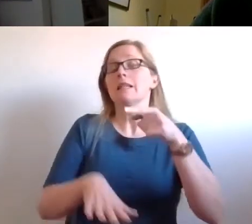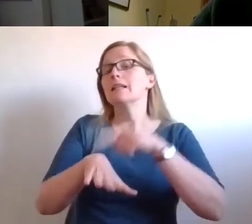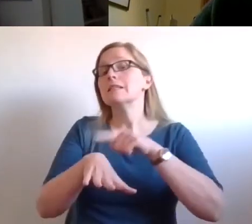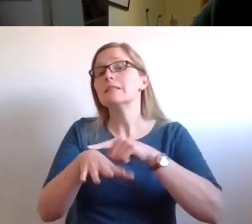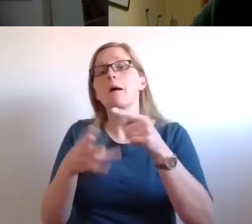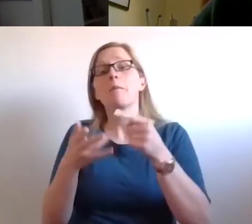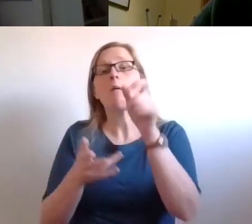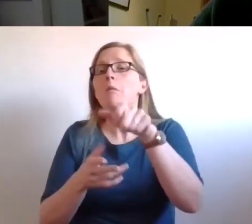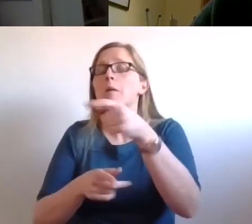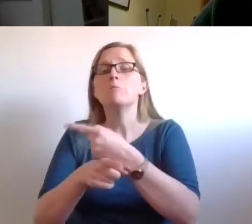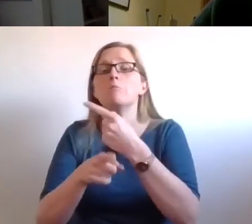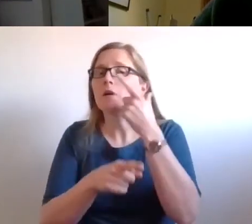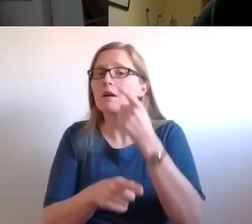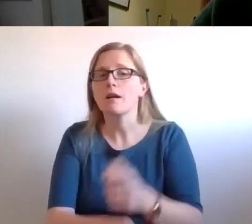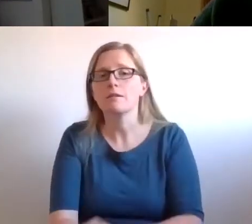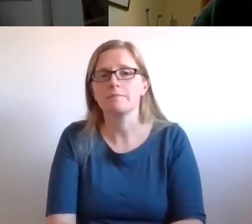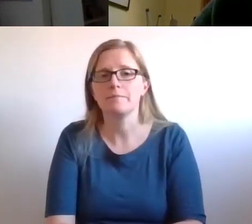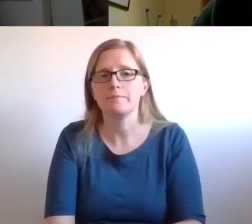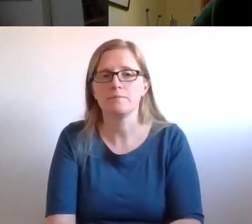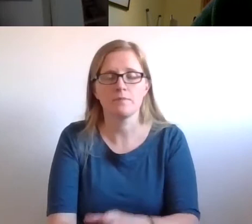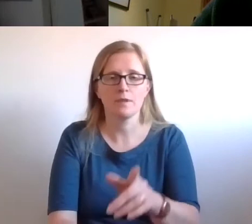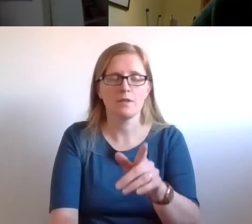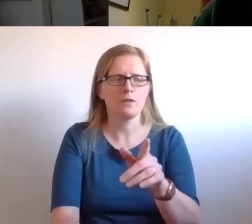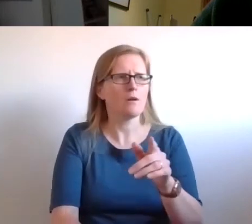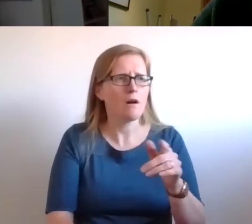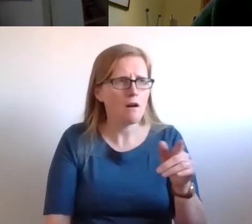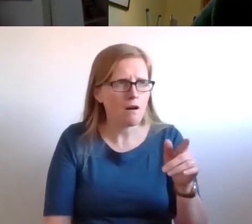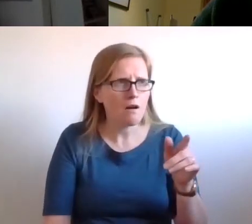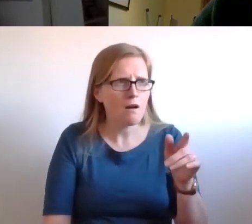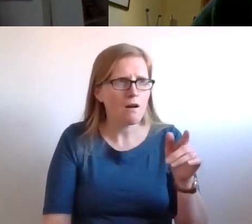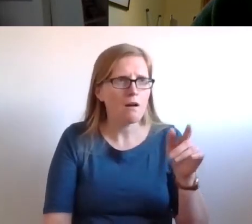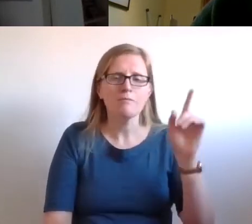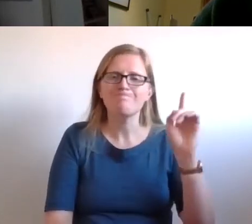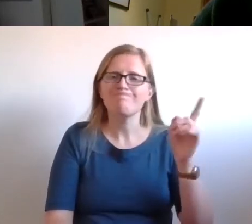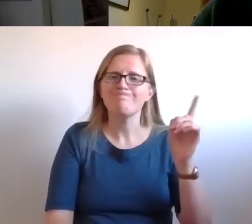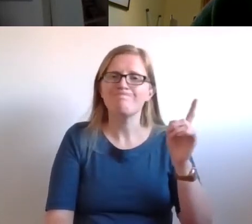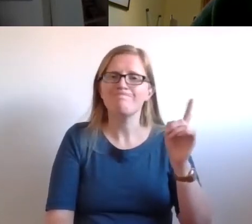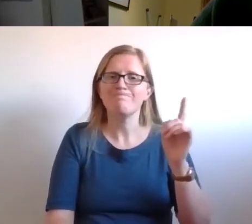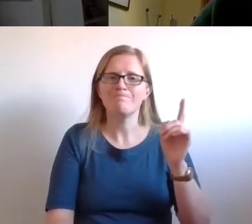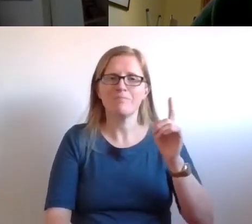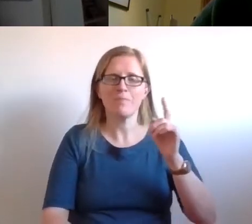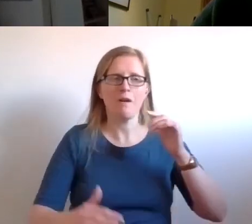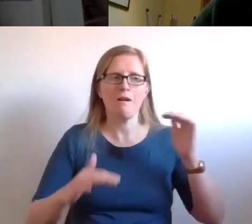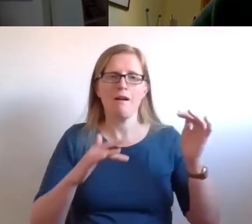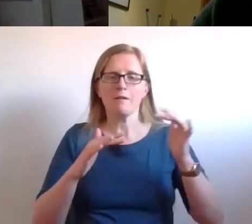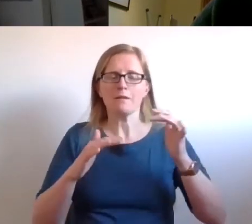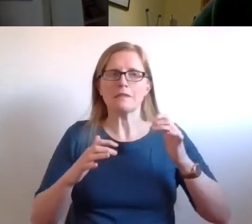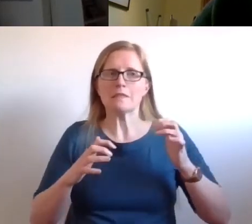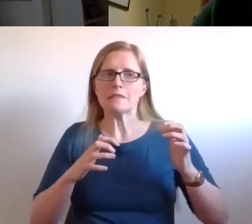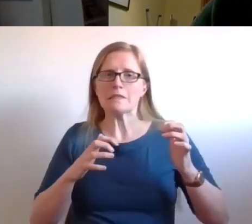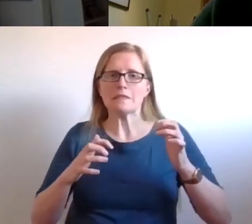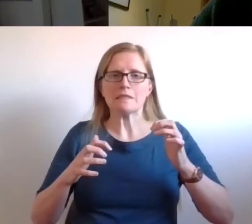And you could have heard a penny drop. It was a absolutely tense atmosphere as to, as to whether it would work at all.